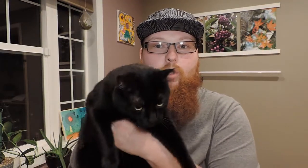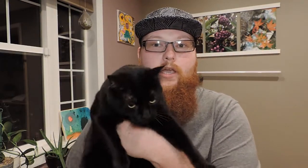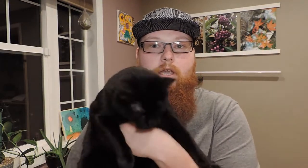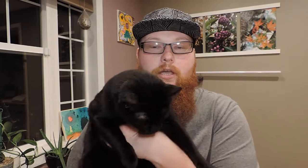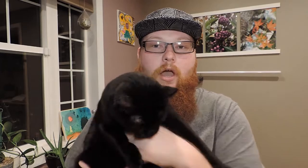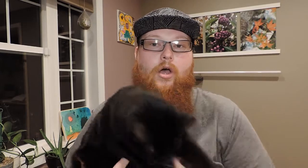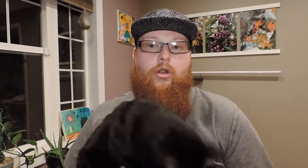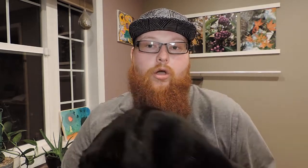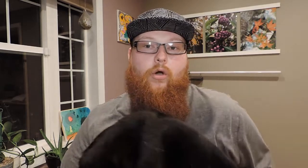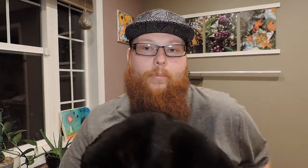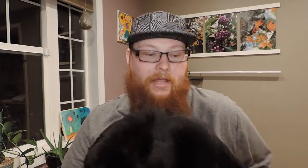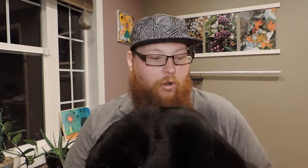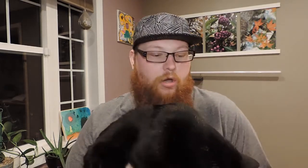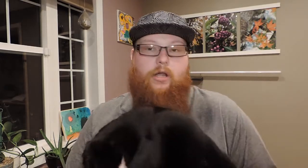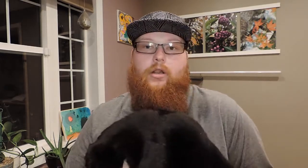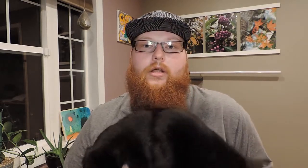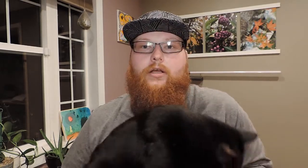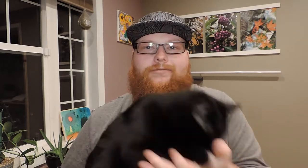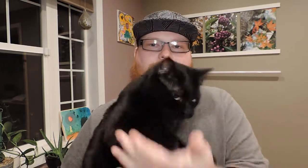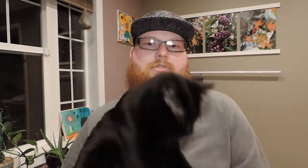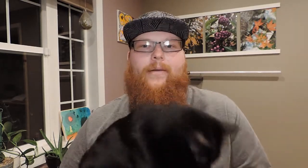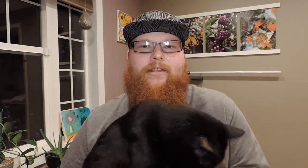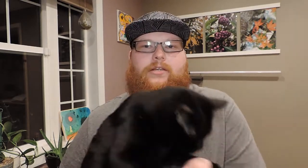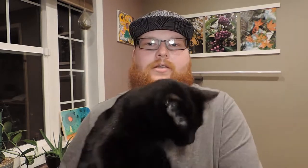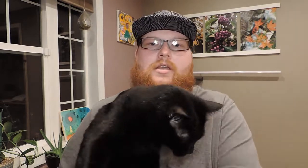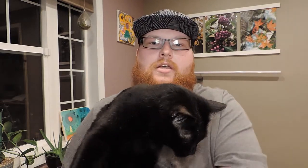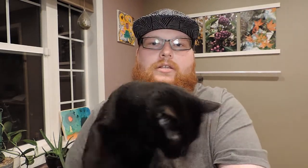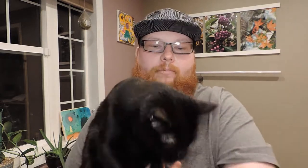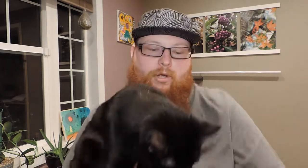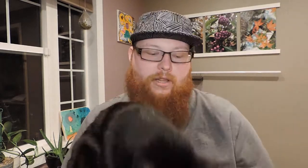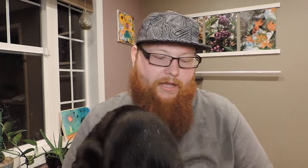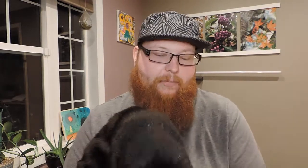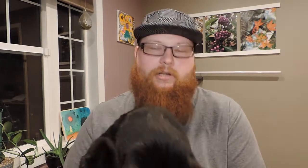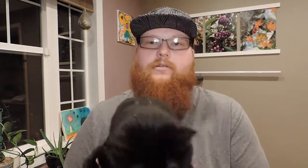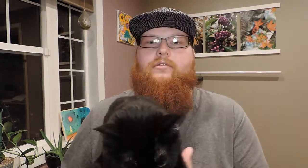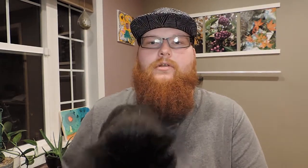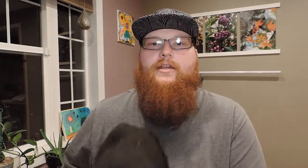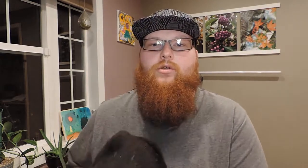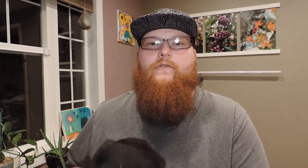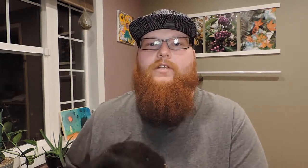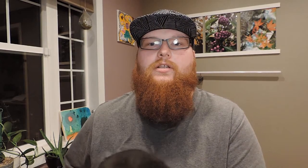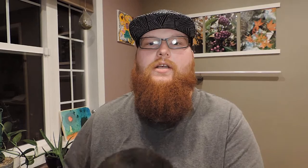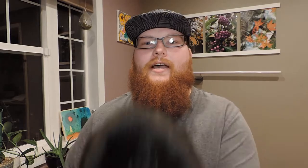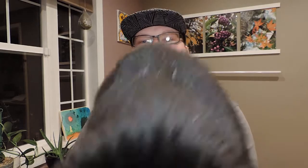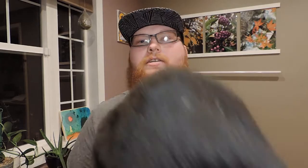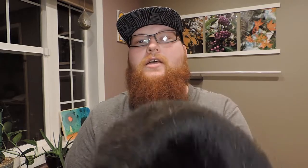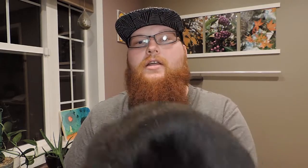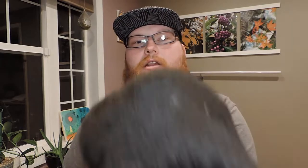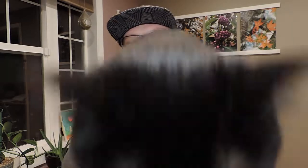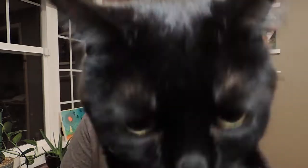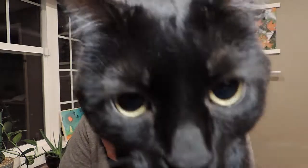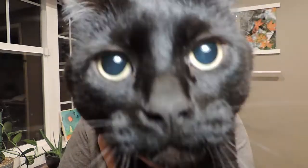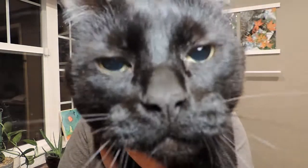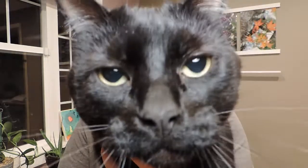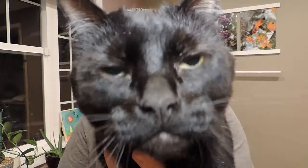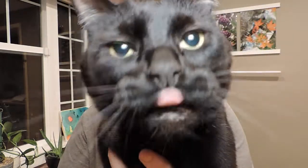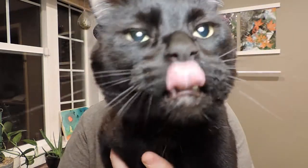looky. Look, look, Stop it. Stop. Look at the camera. Hey, doofus. Ah. Look, look. Oh, hi.